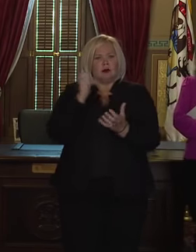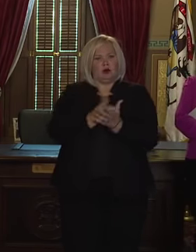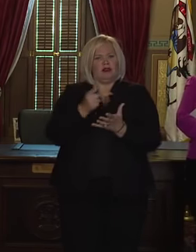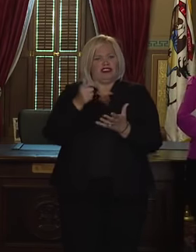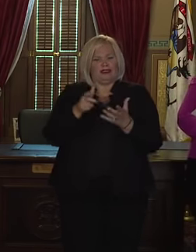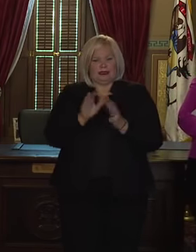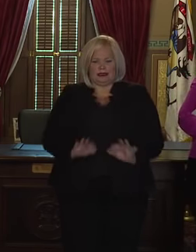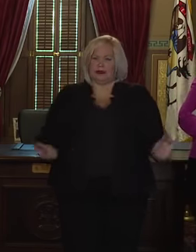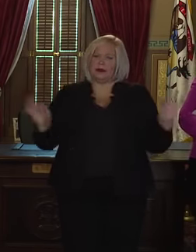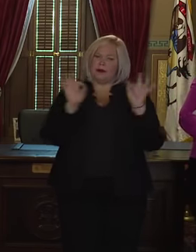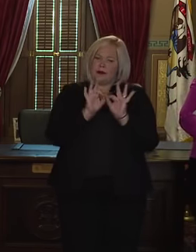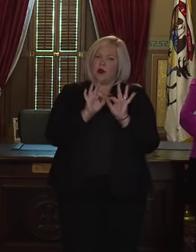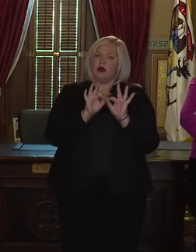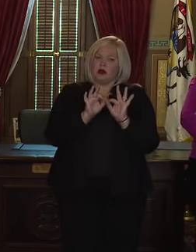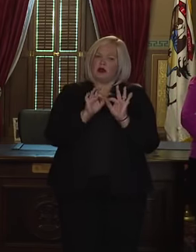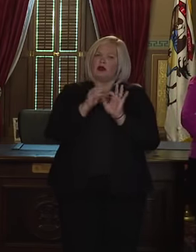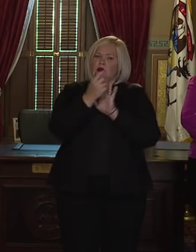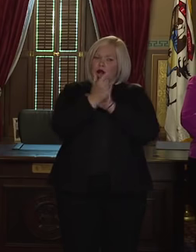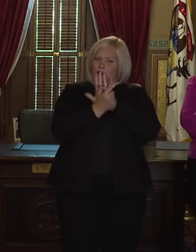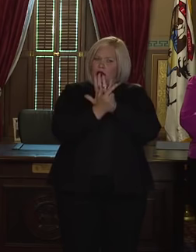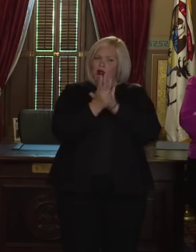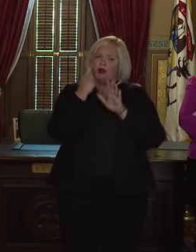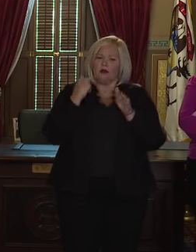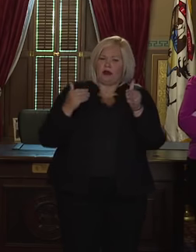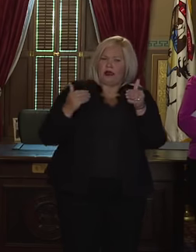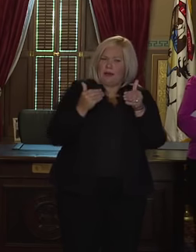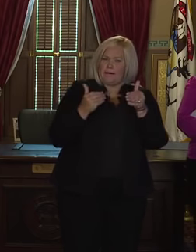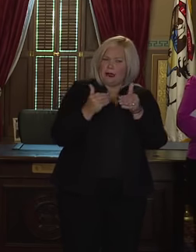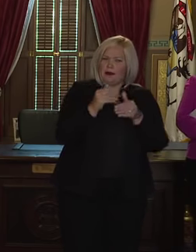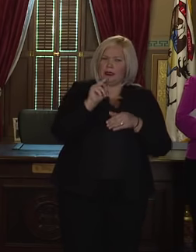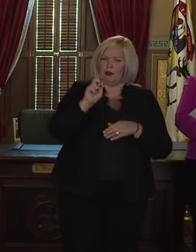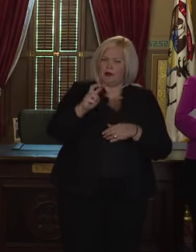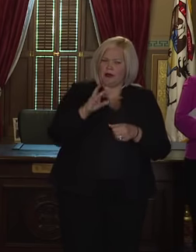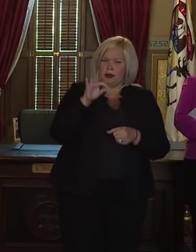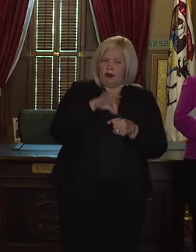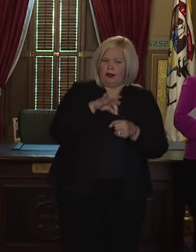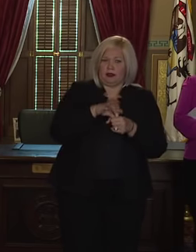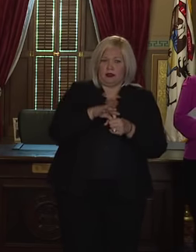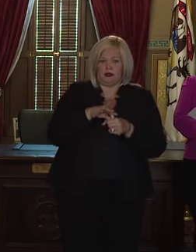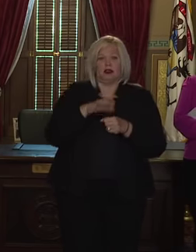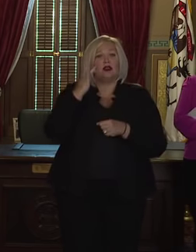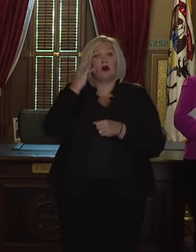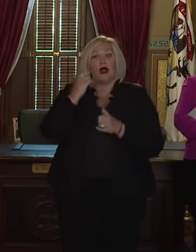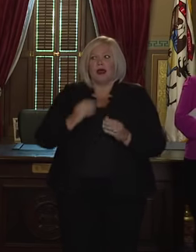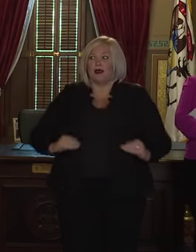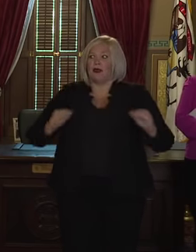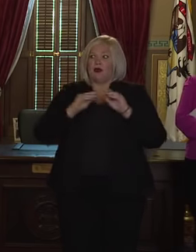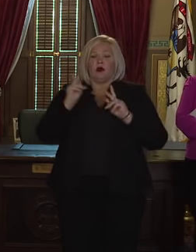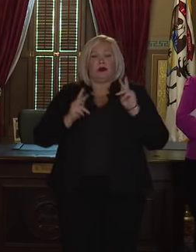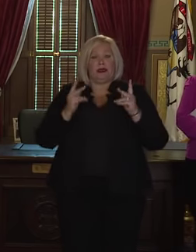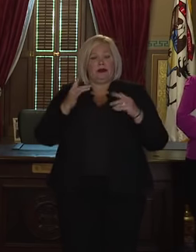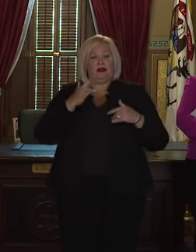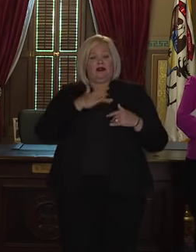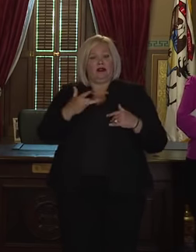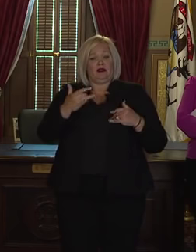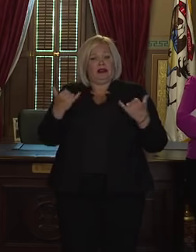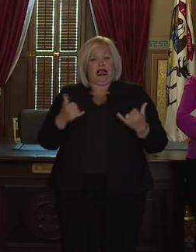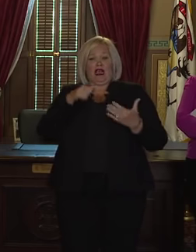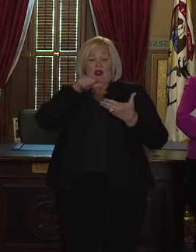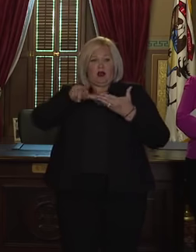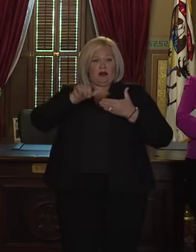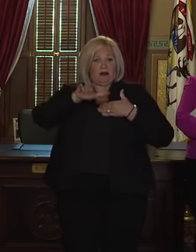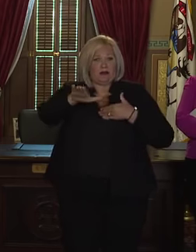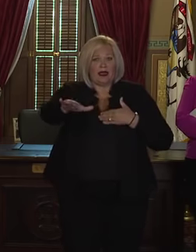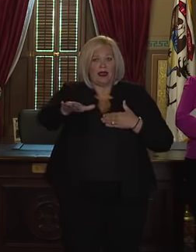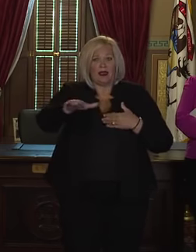November presidential election. The dramatic increase in absentee voter ballots will still require a